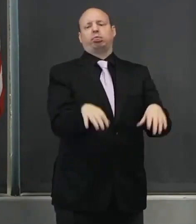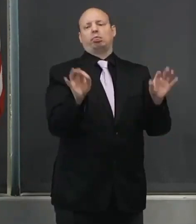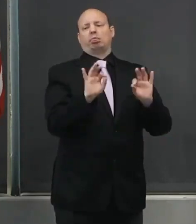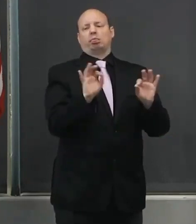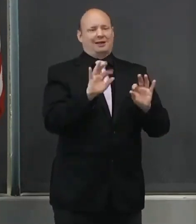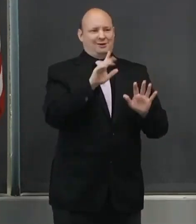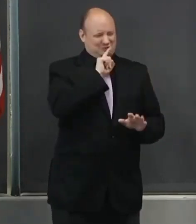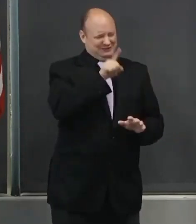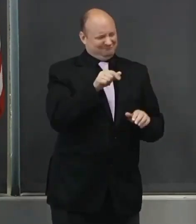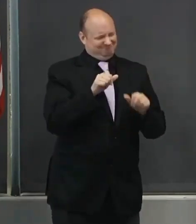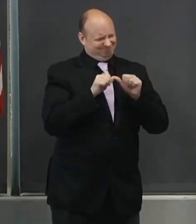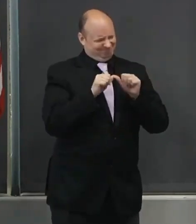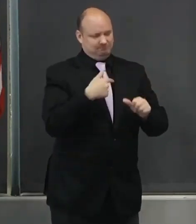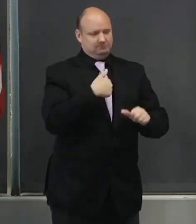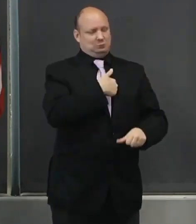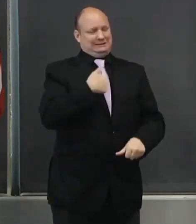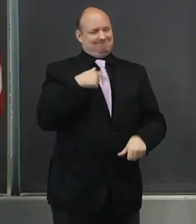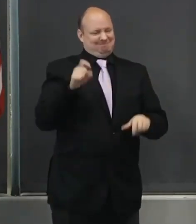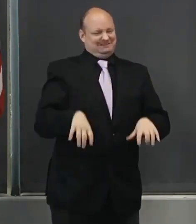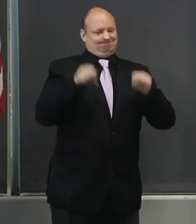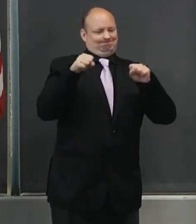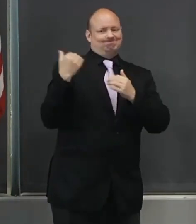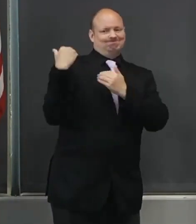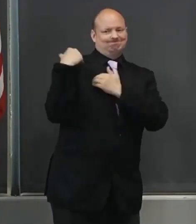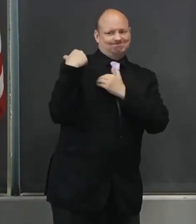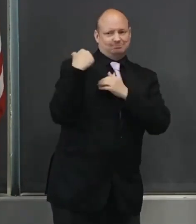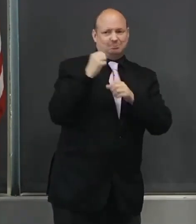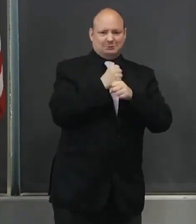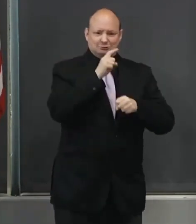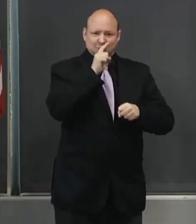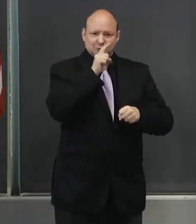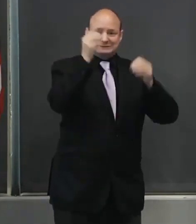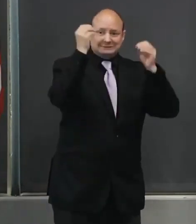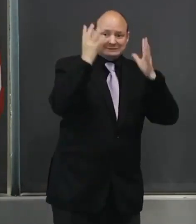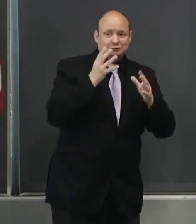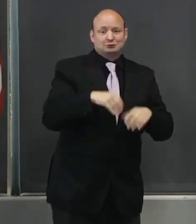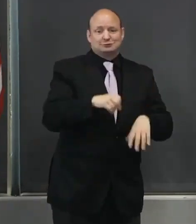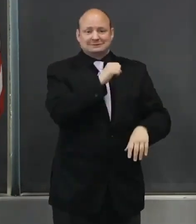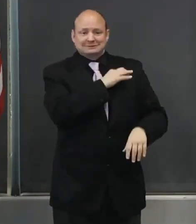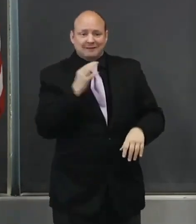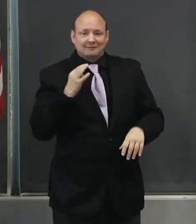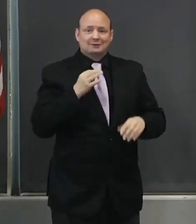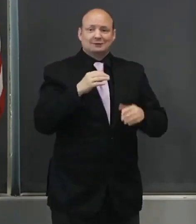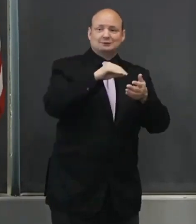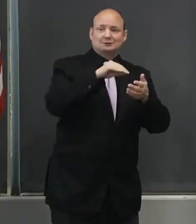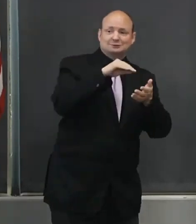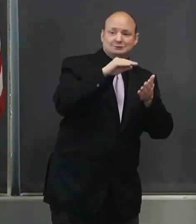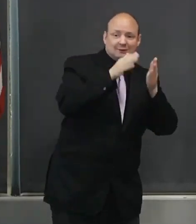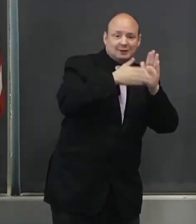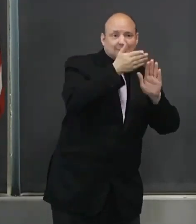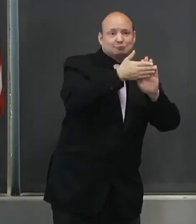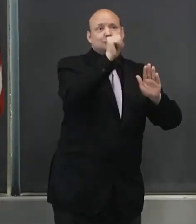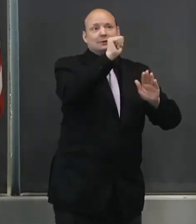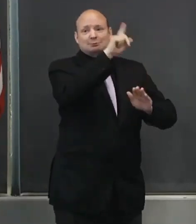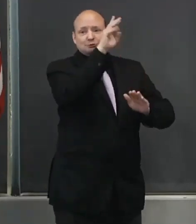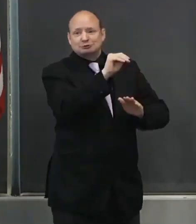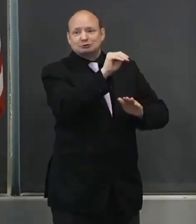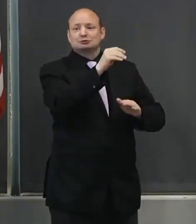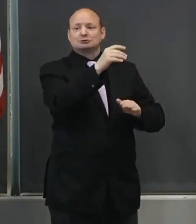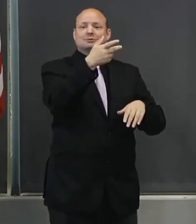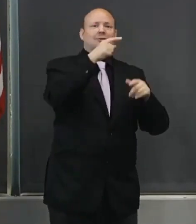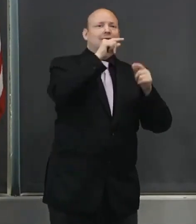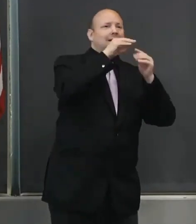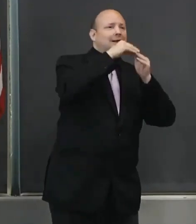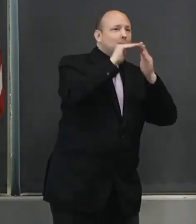confidence in our teachers, our school staff, in our administrators, and in our district leaders. To help our school